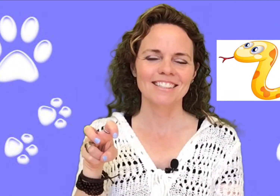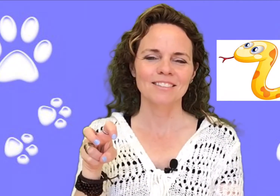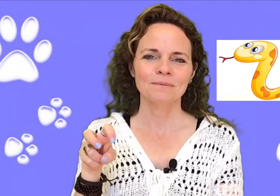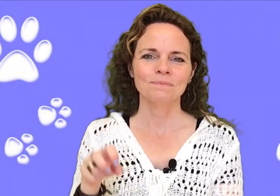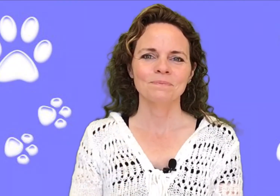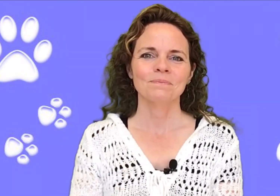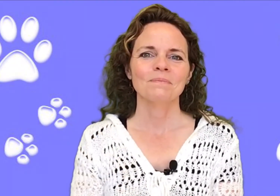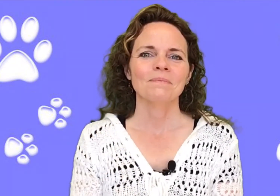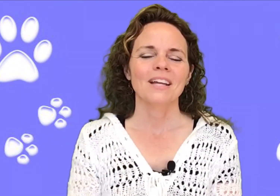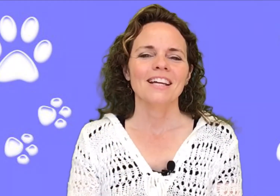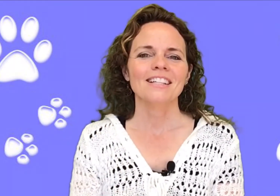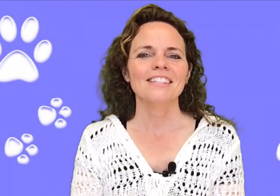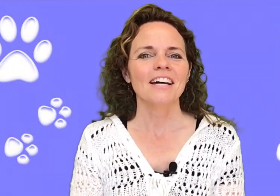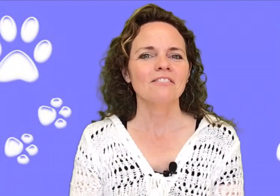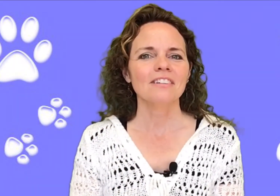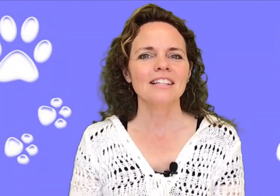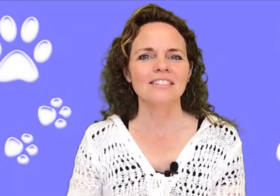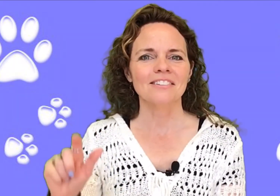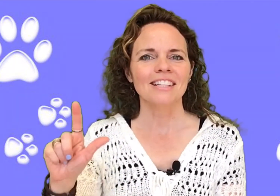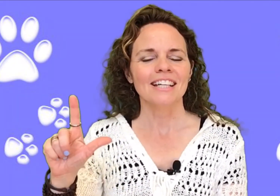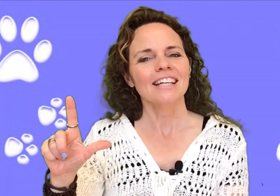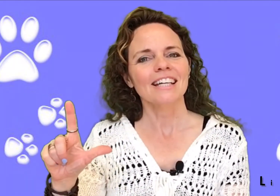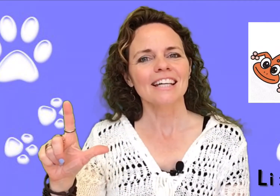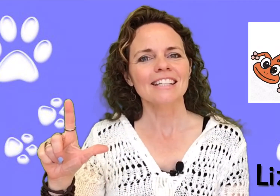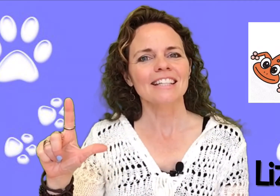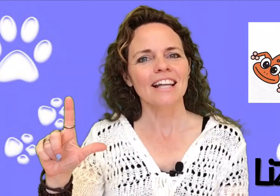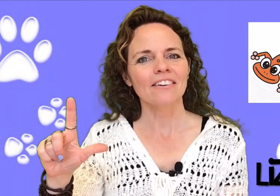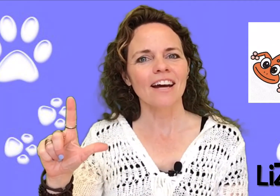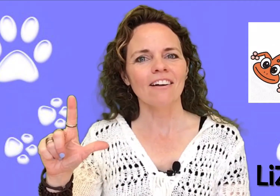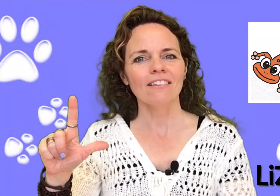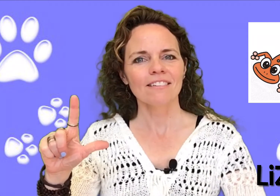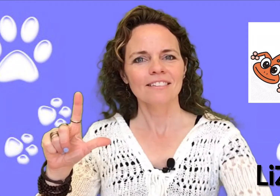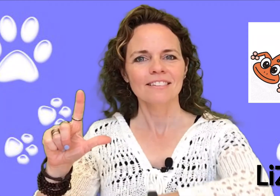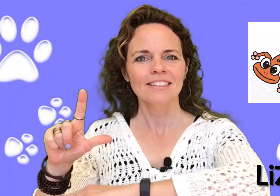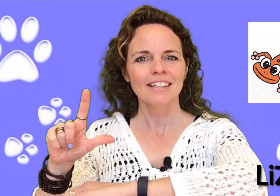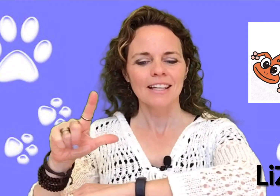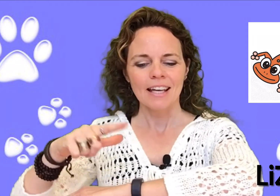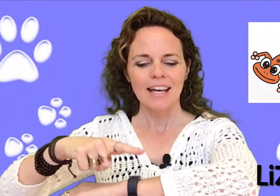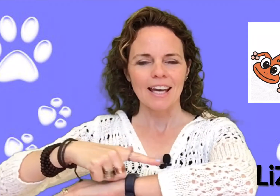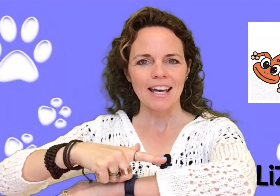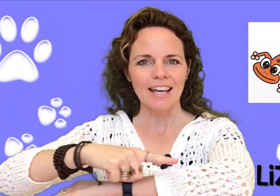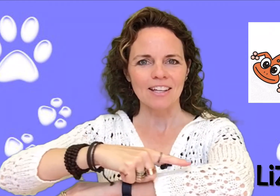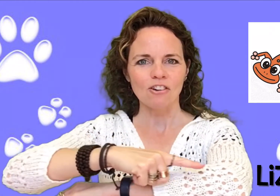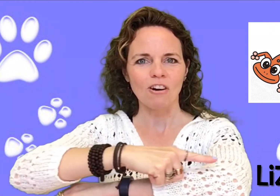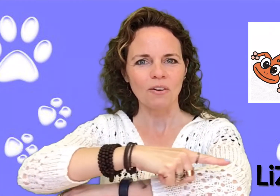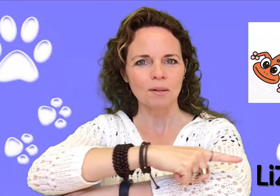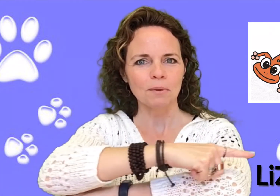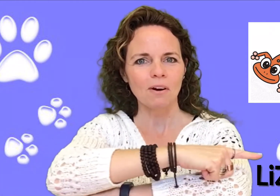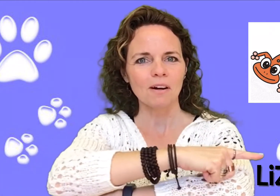The sign for lizard is the letter L and it crawls up your arm.